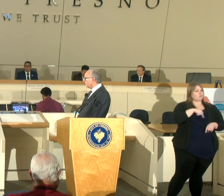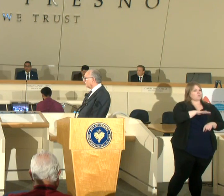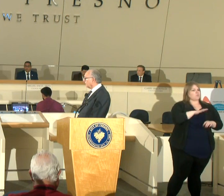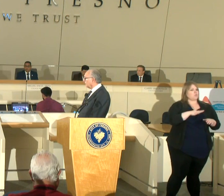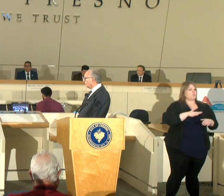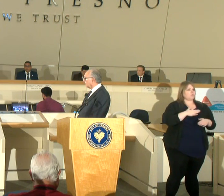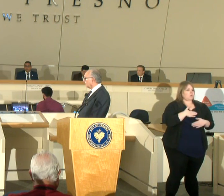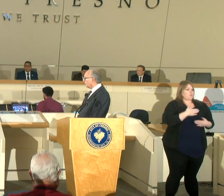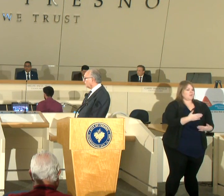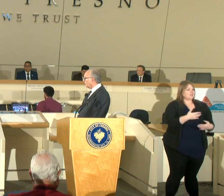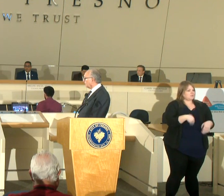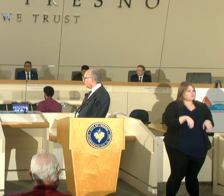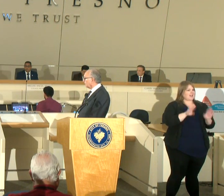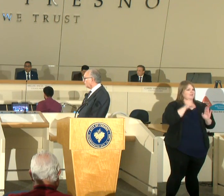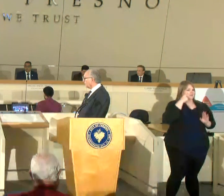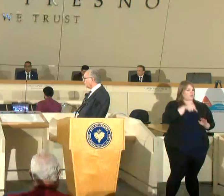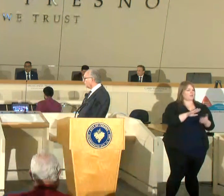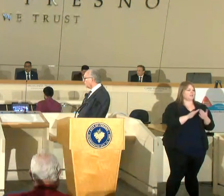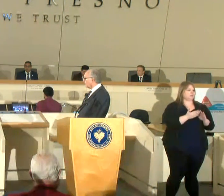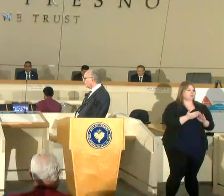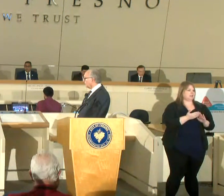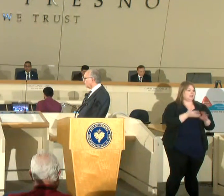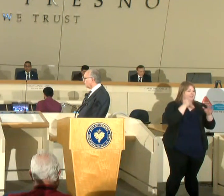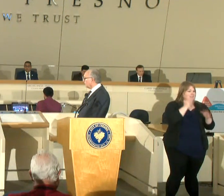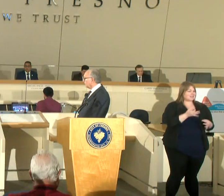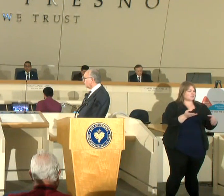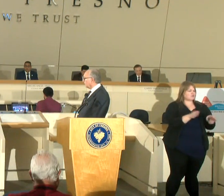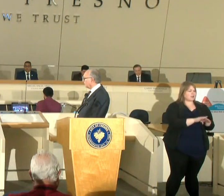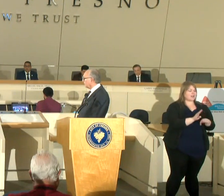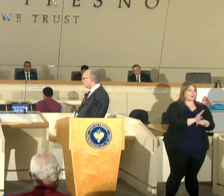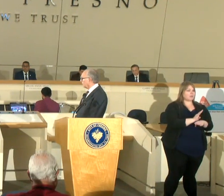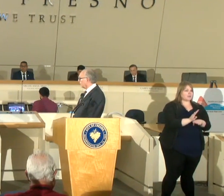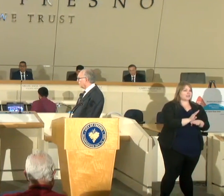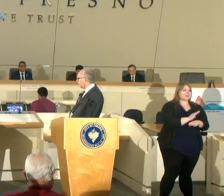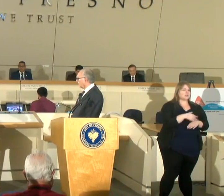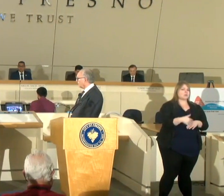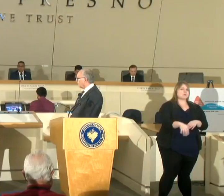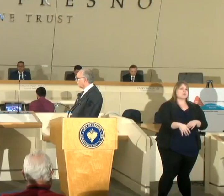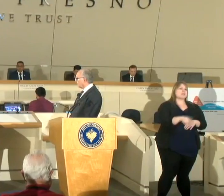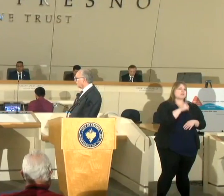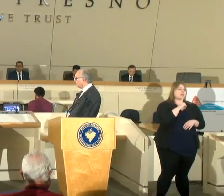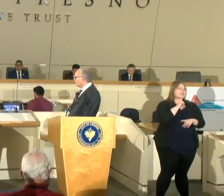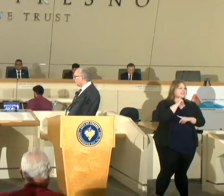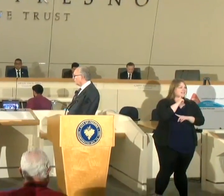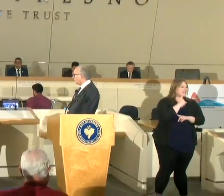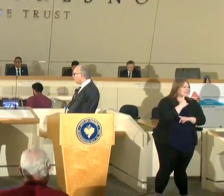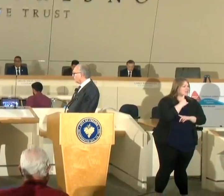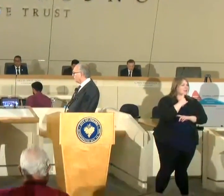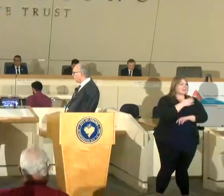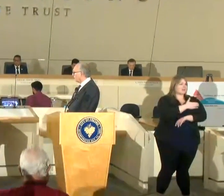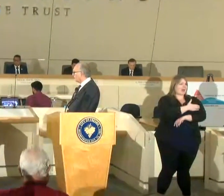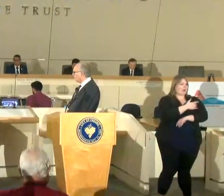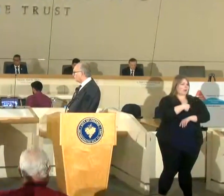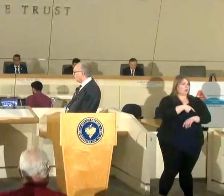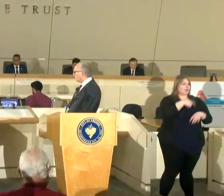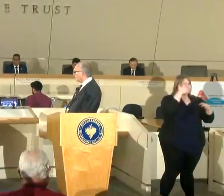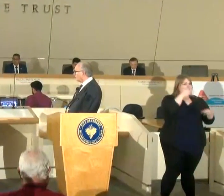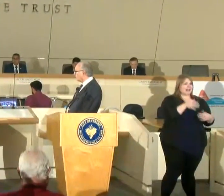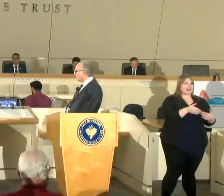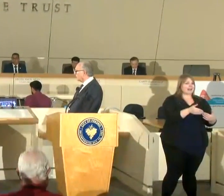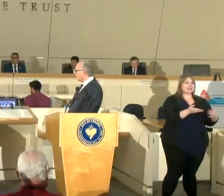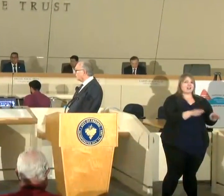sacrifice for this community the decision to be able to shut down a business is a very very serious power and it's not taken lightly